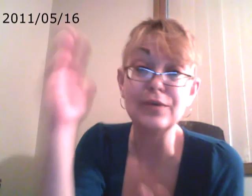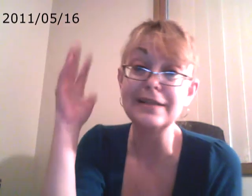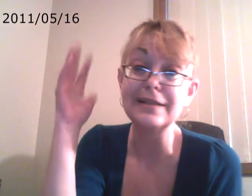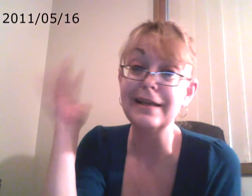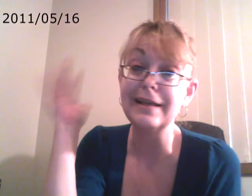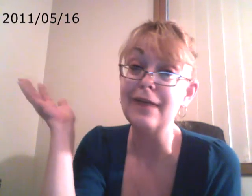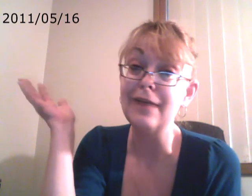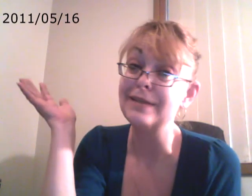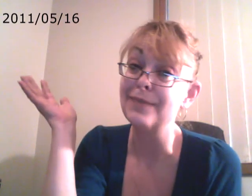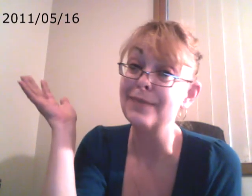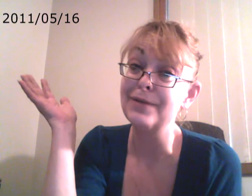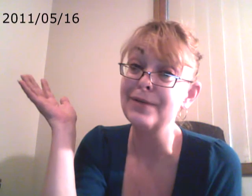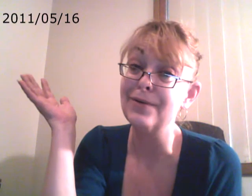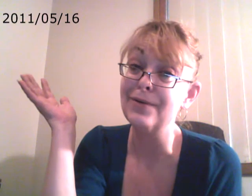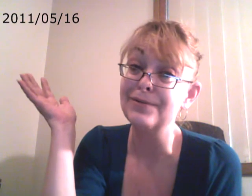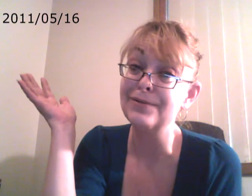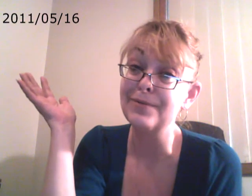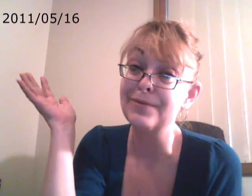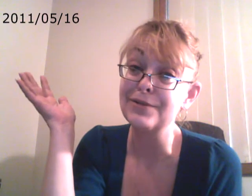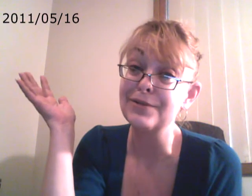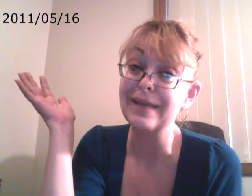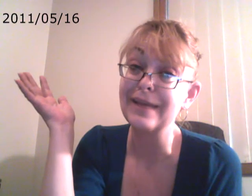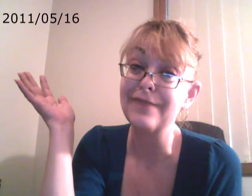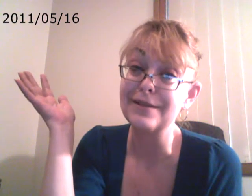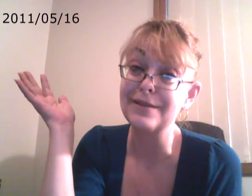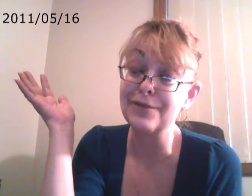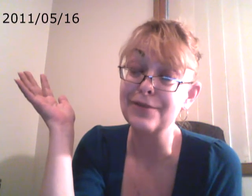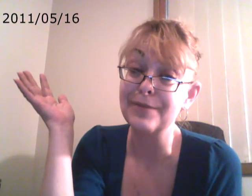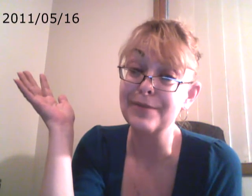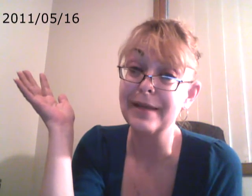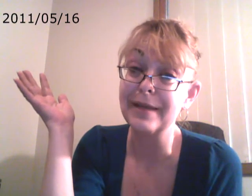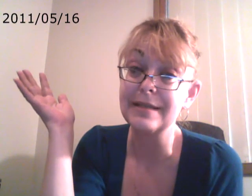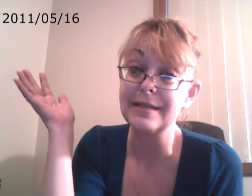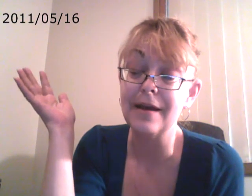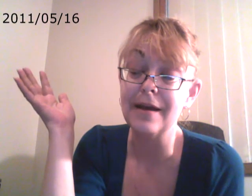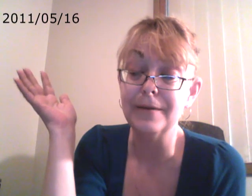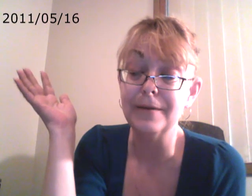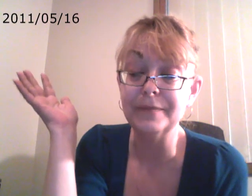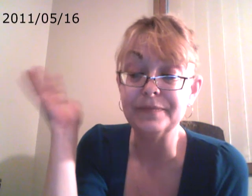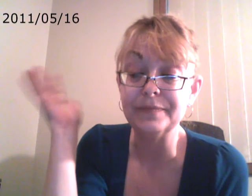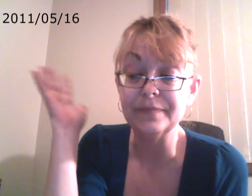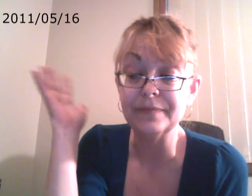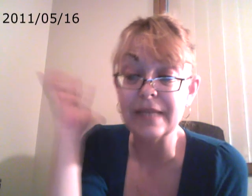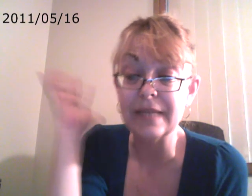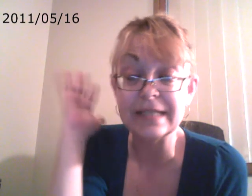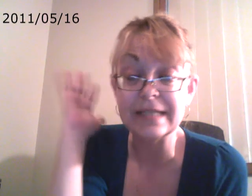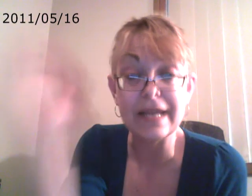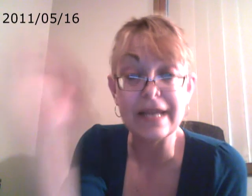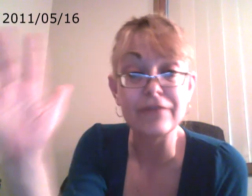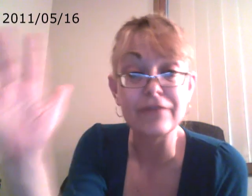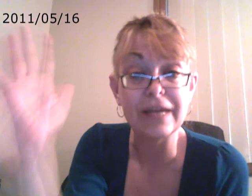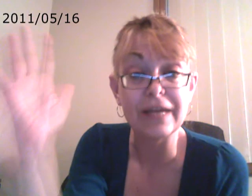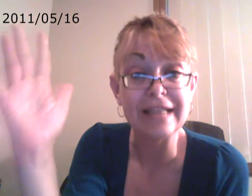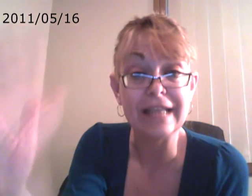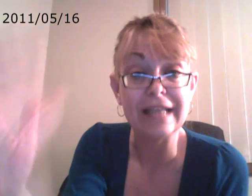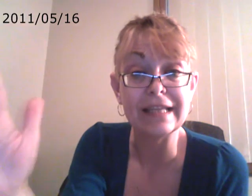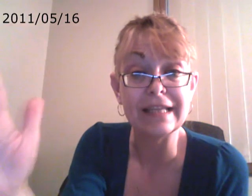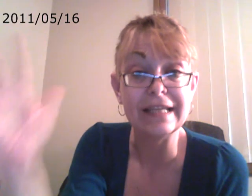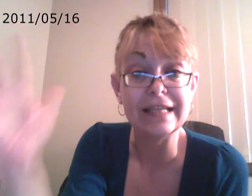he's like now. He's getting pretty old, so I'm pretty sure he can't fight so good. But he's never liked anything. He's